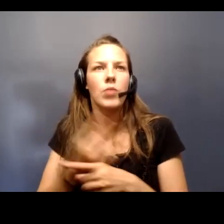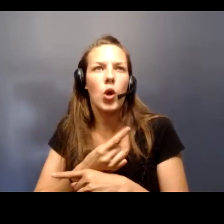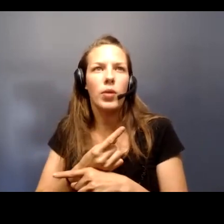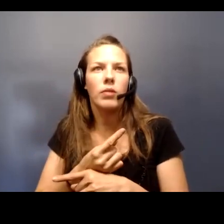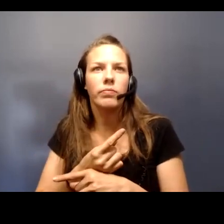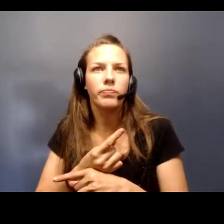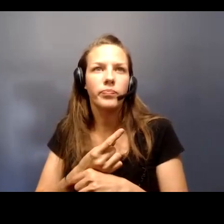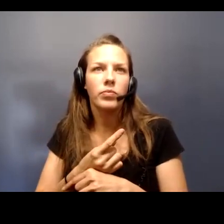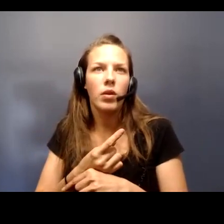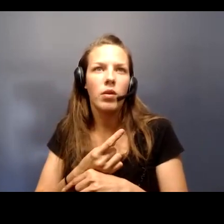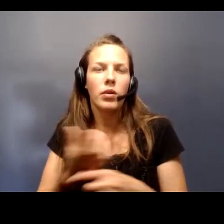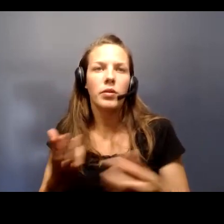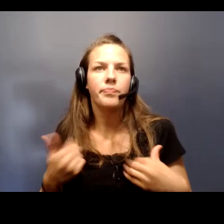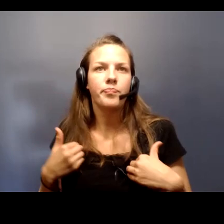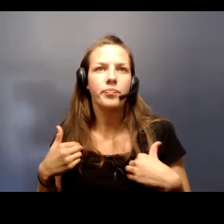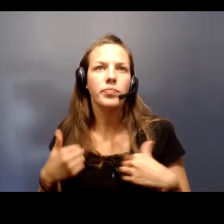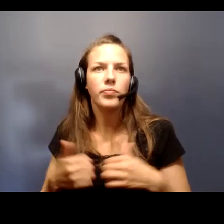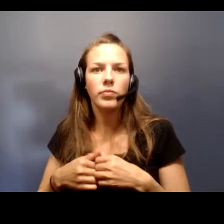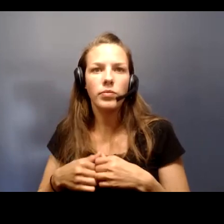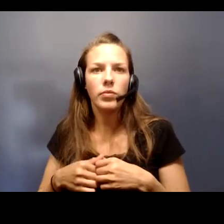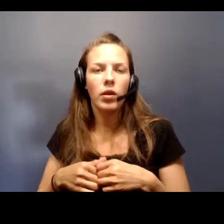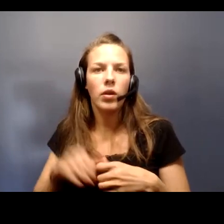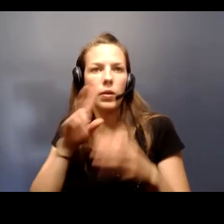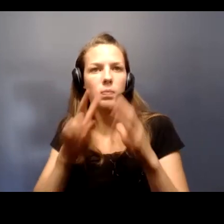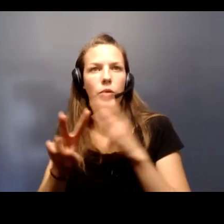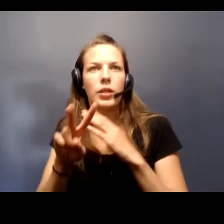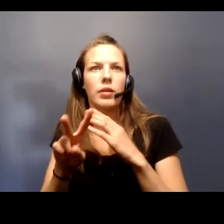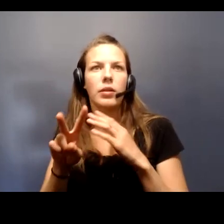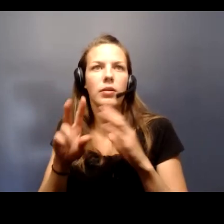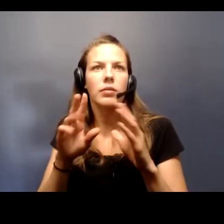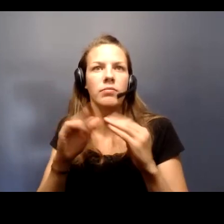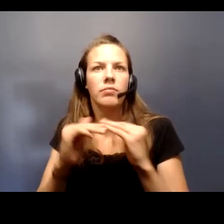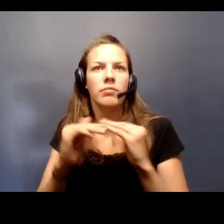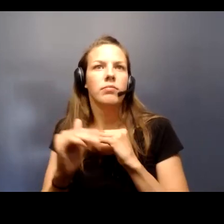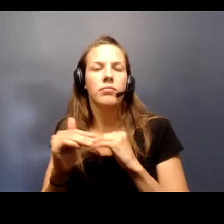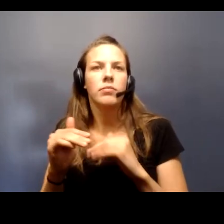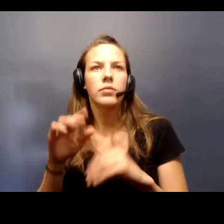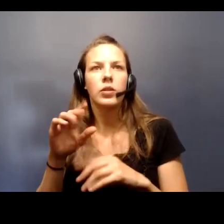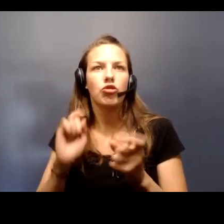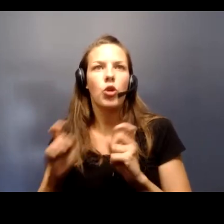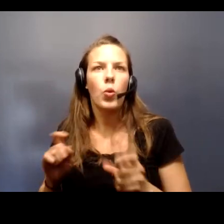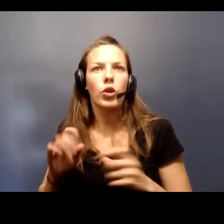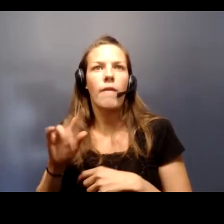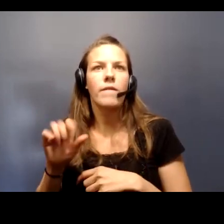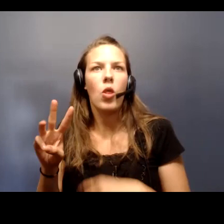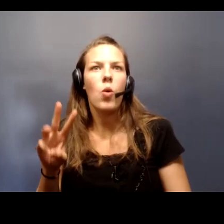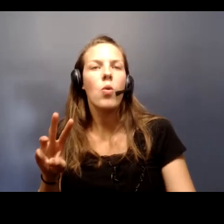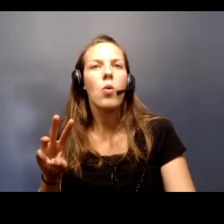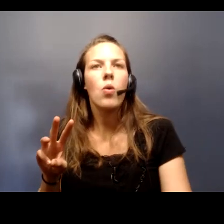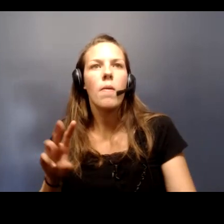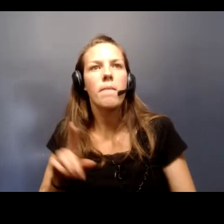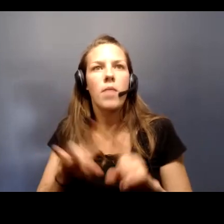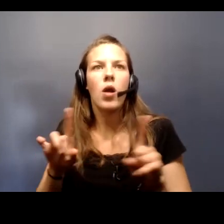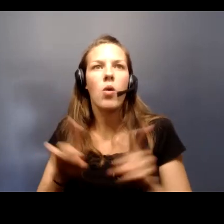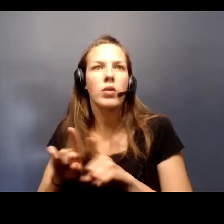you know, have a predictable and steady and even donor flow but it also means